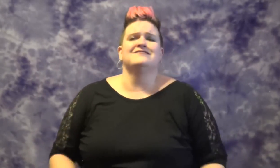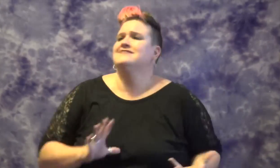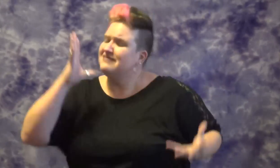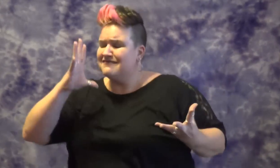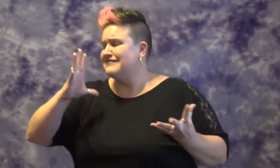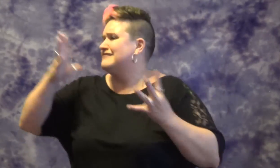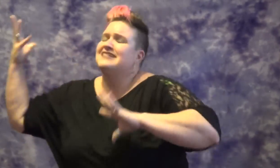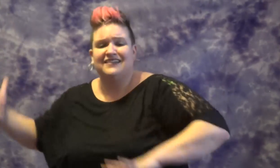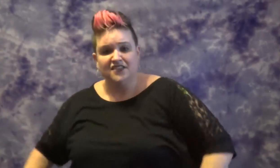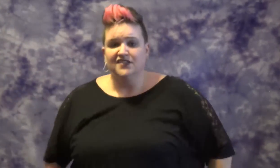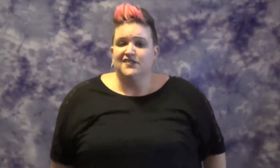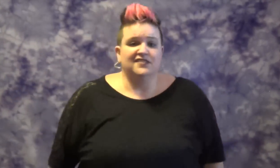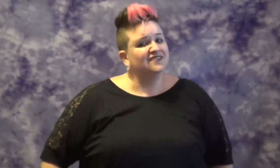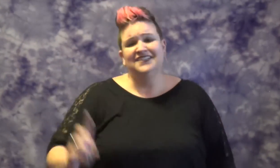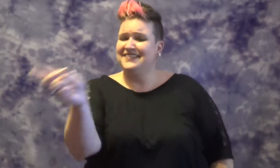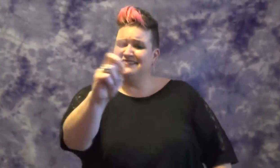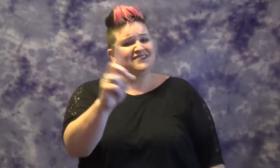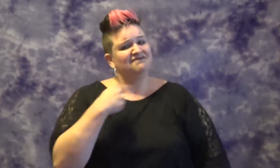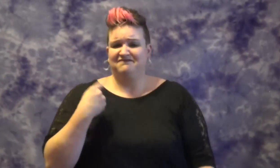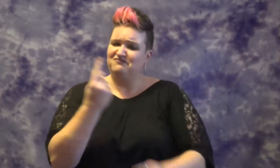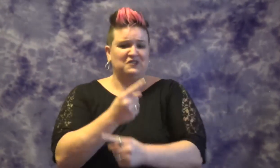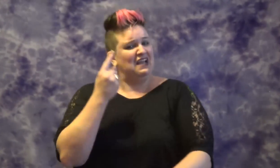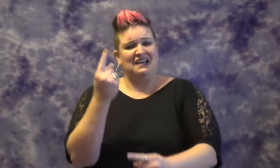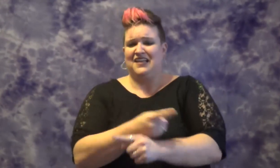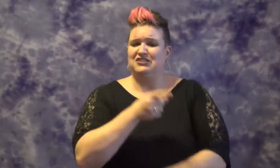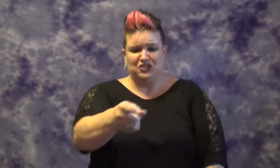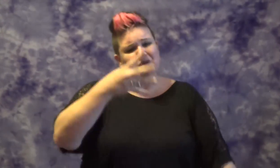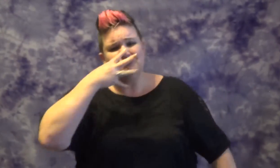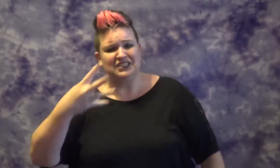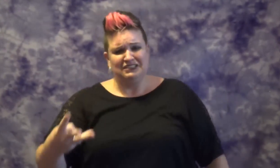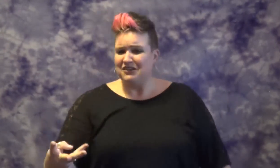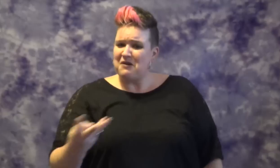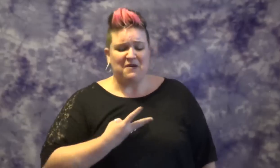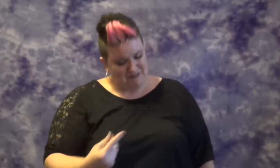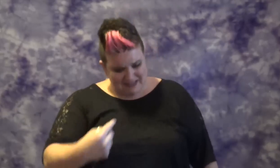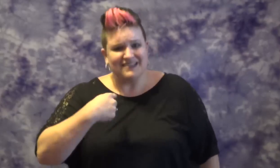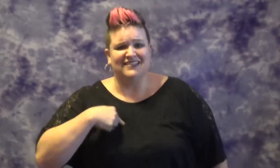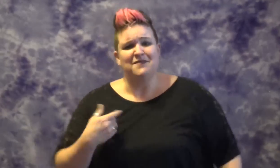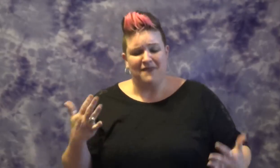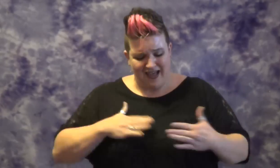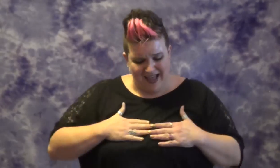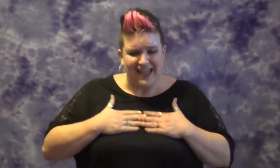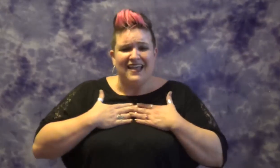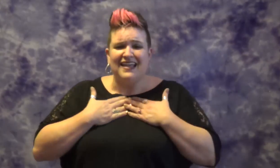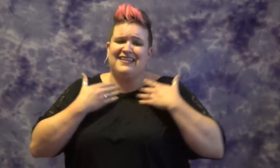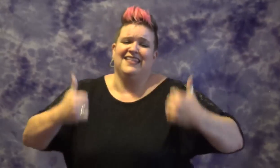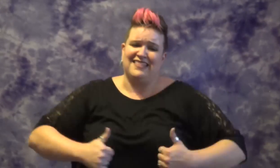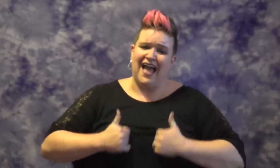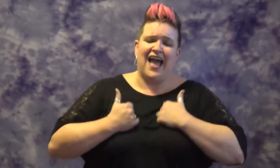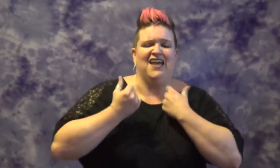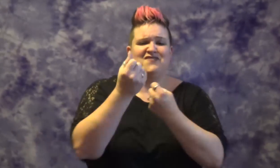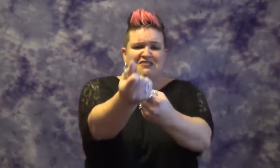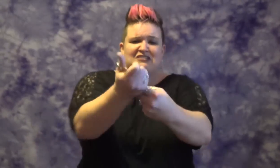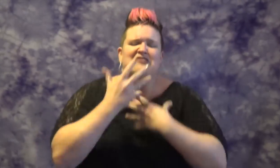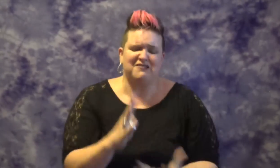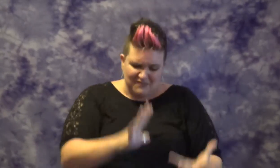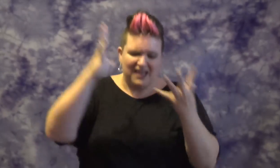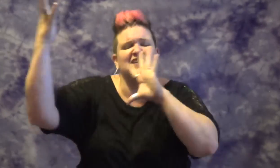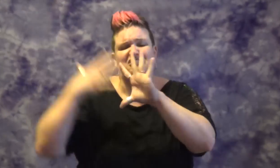fair to deny me Of the cross I bear and check it to me